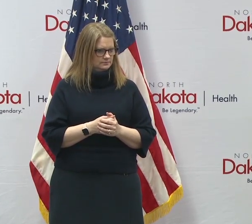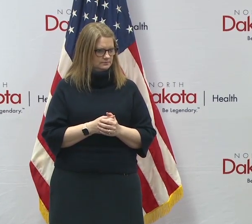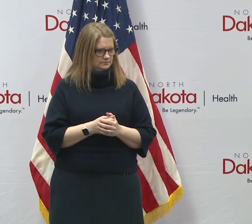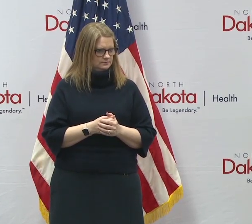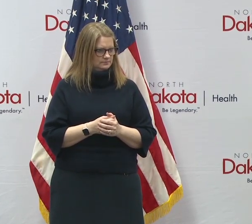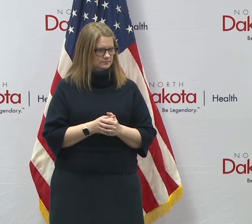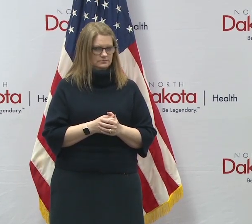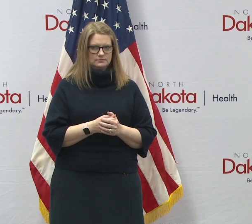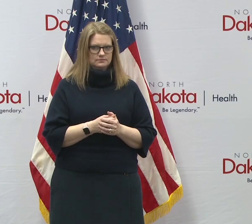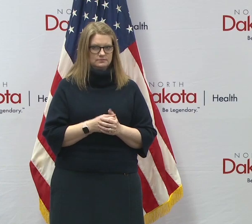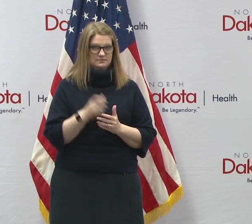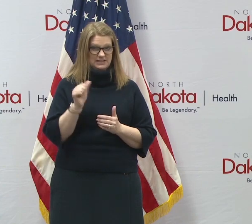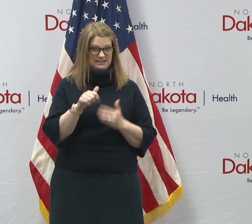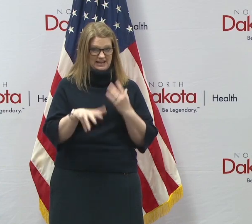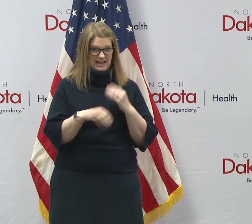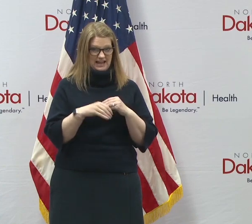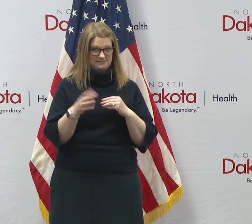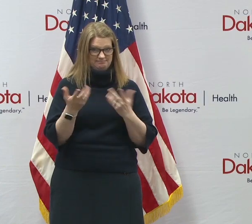Anything else I need to say?